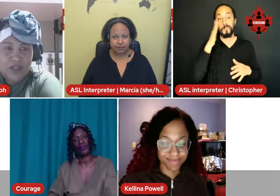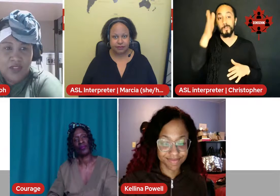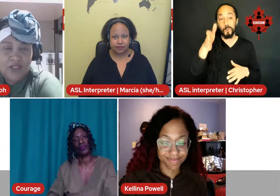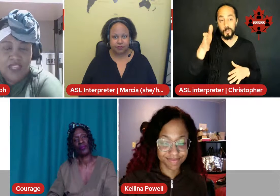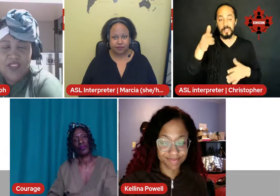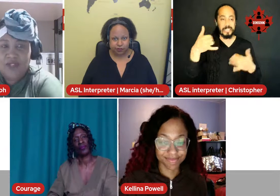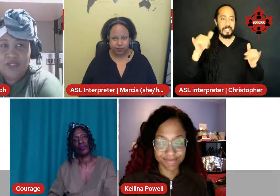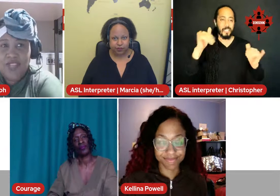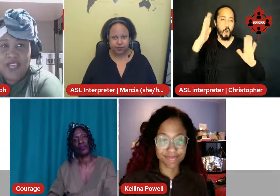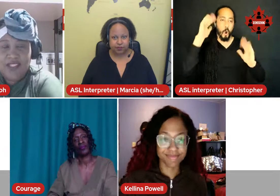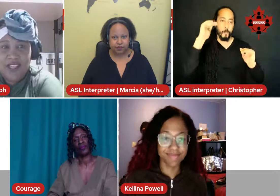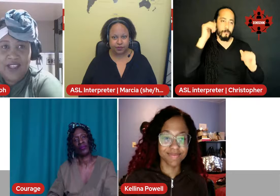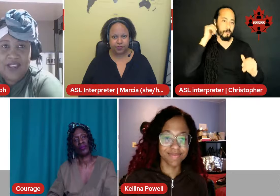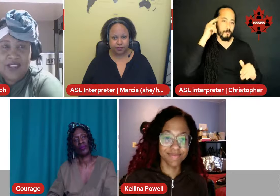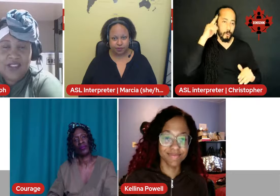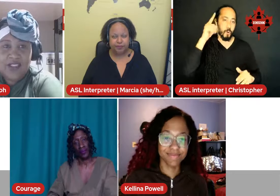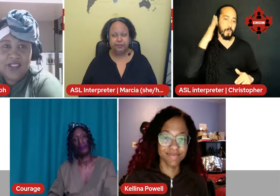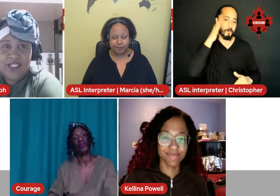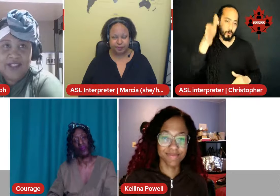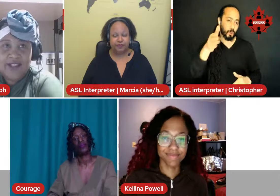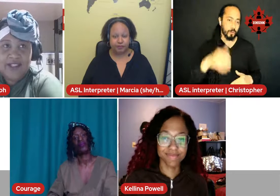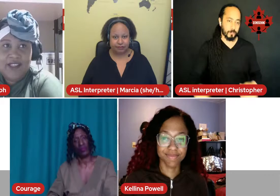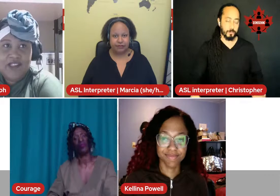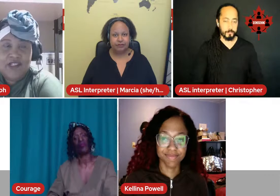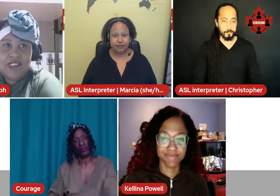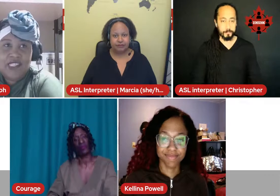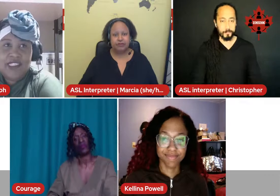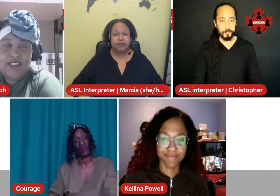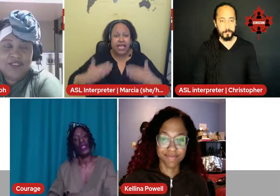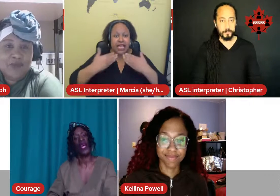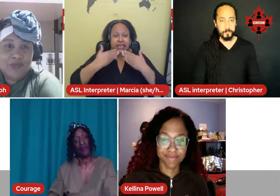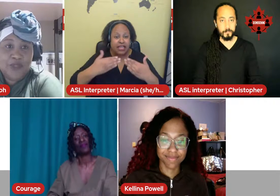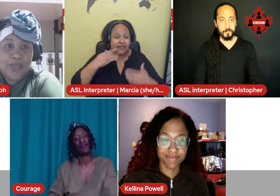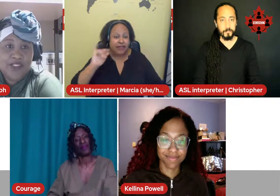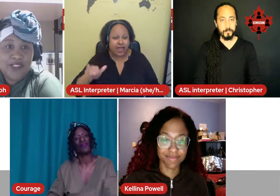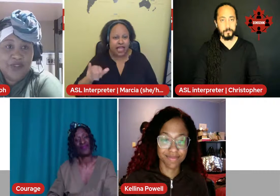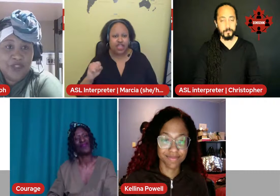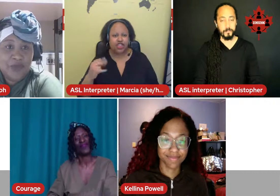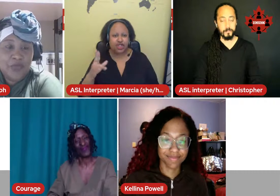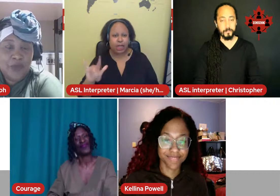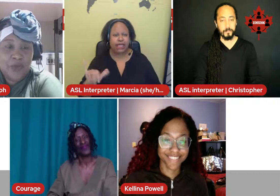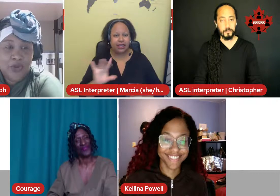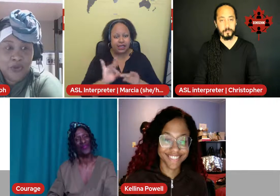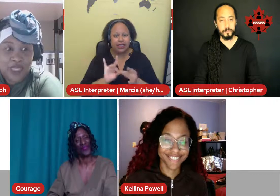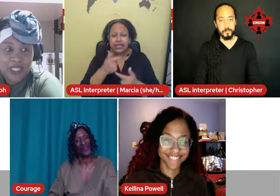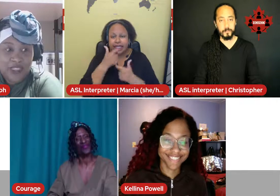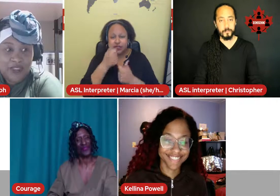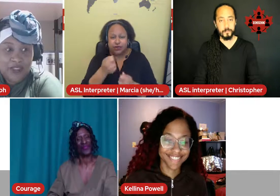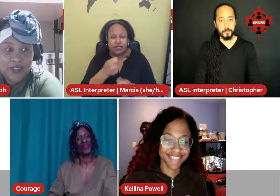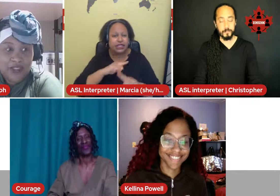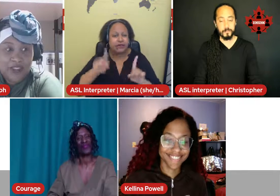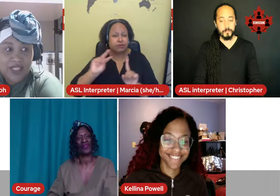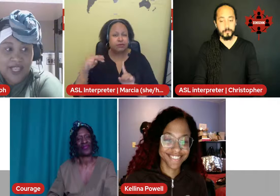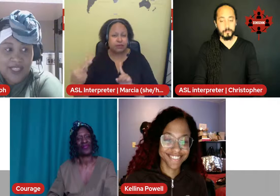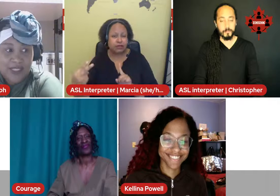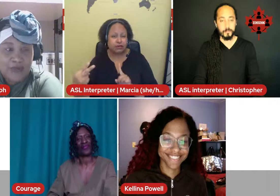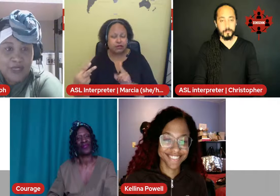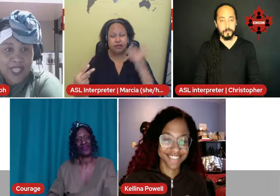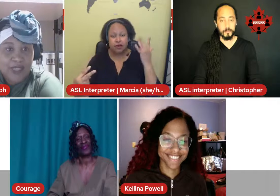Thank you for that. That is an interesting and different perspective. You know, we worry as Black